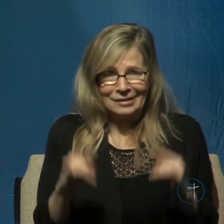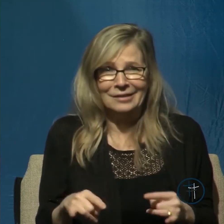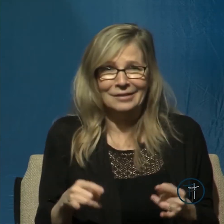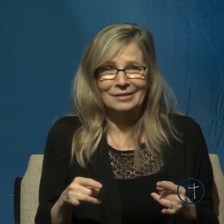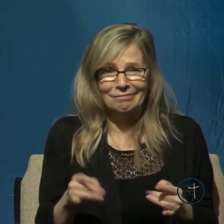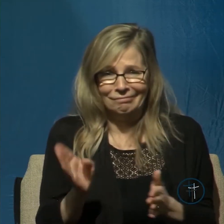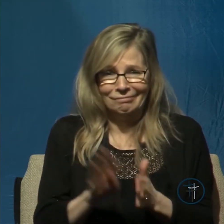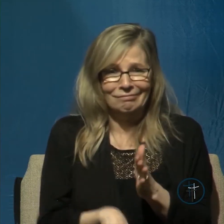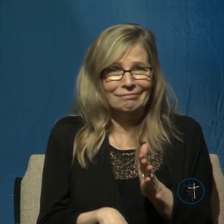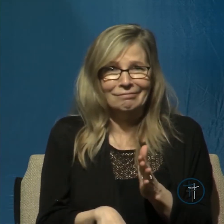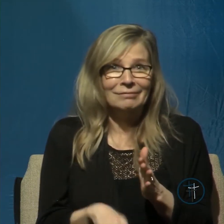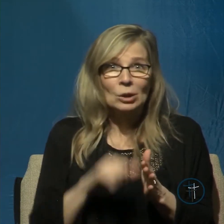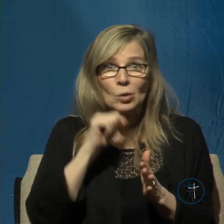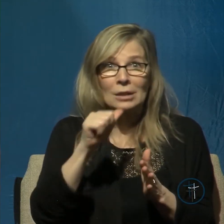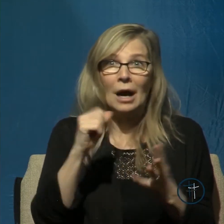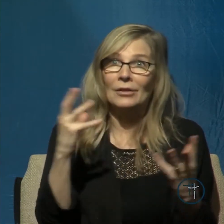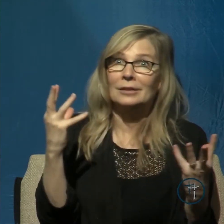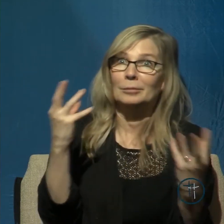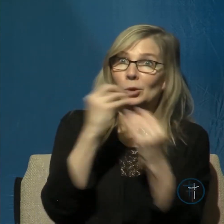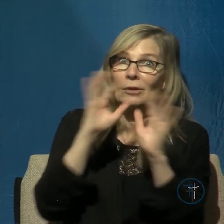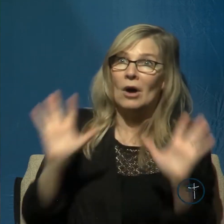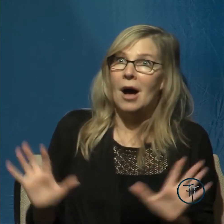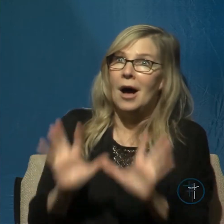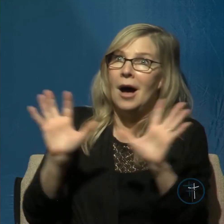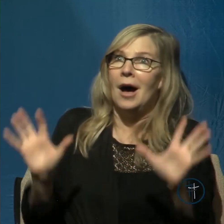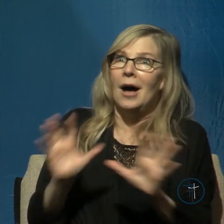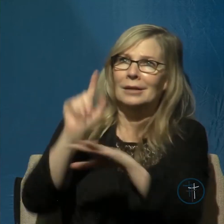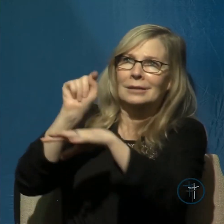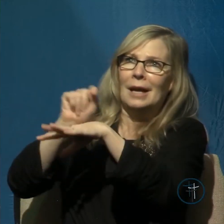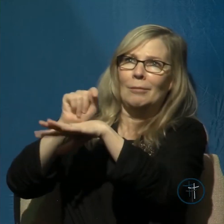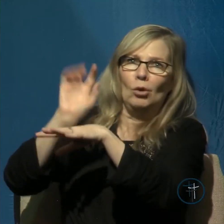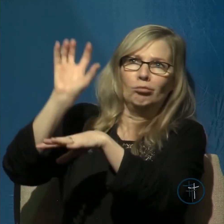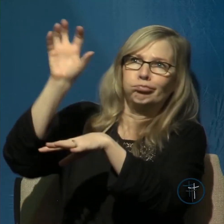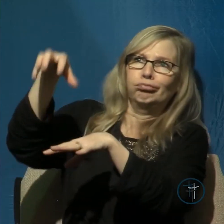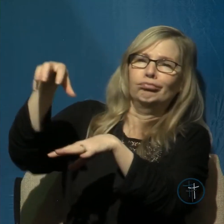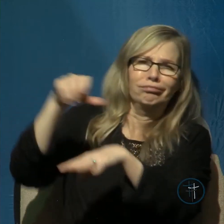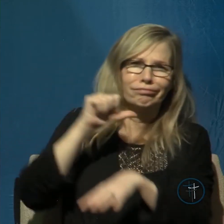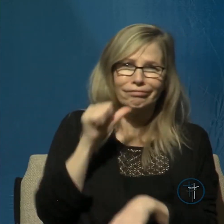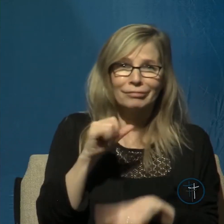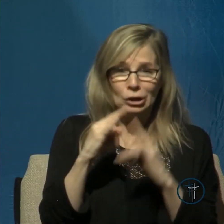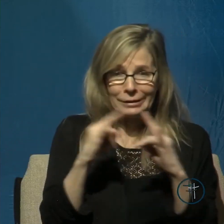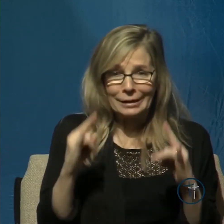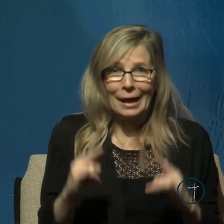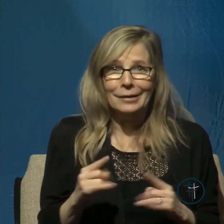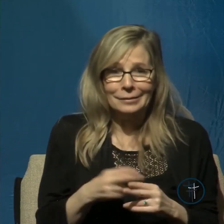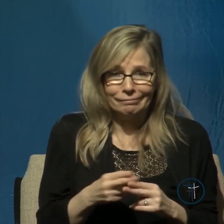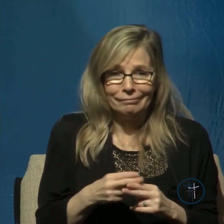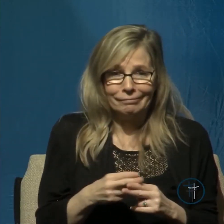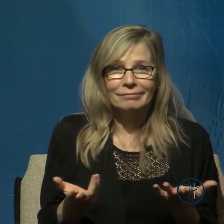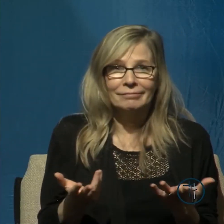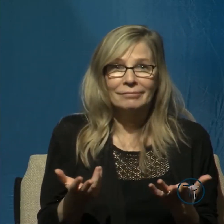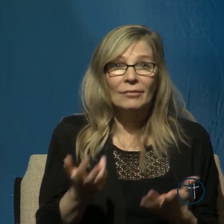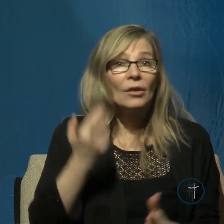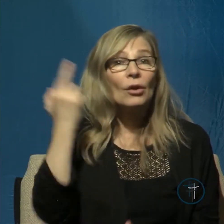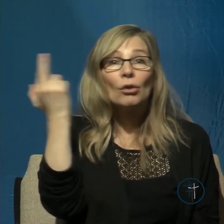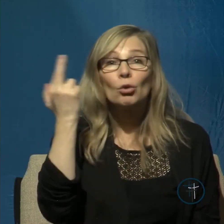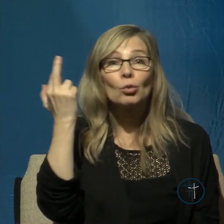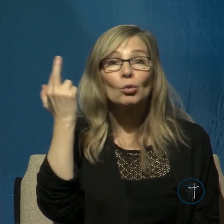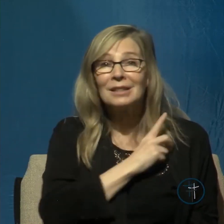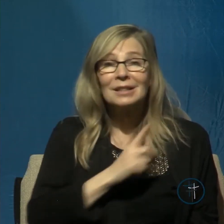wasn't a magnificent temple it's just a tent you see what drove David to want to spend so much time in that tent was that